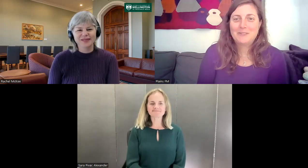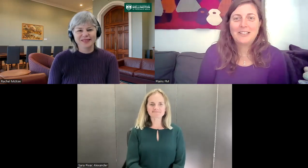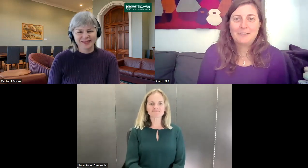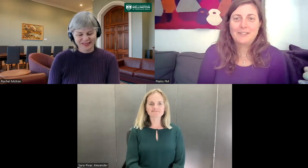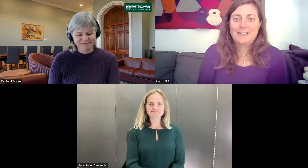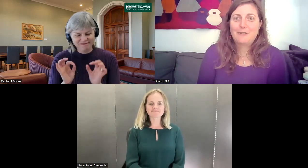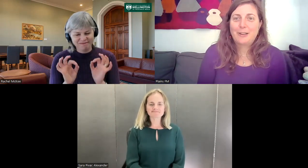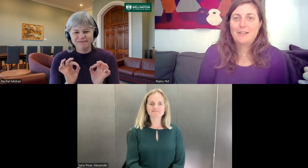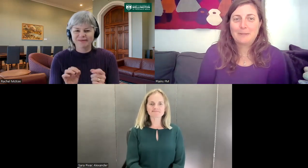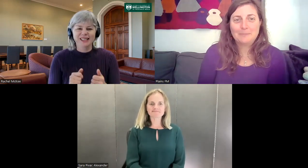It's really lovely to have you guys here.